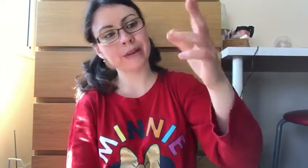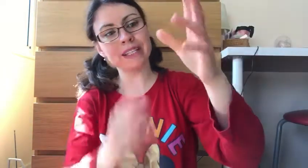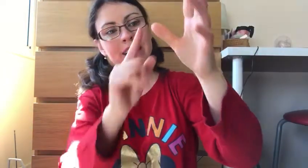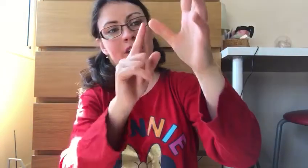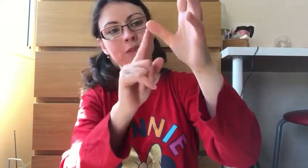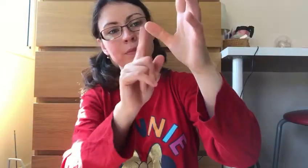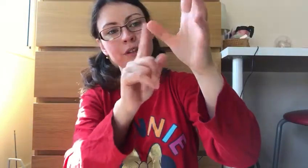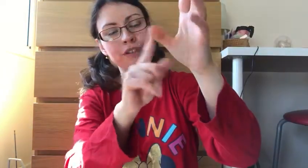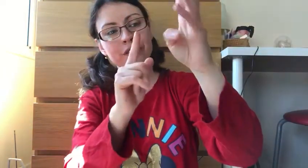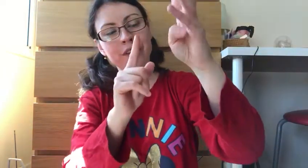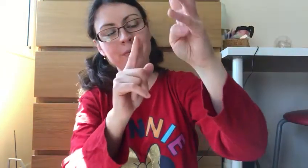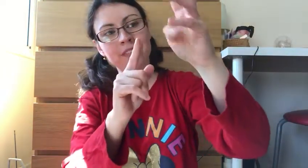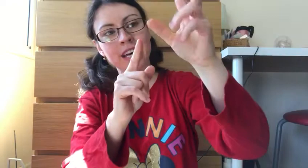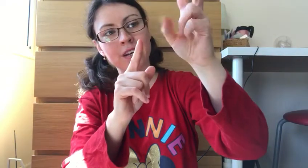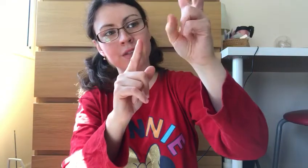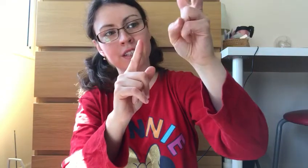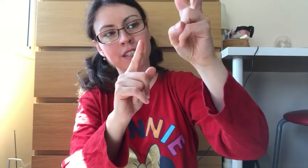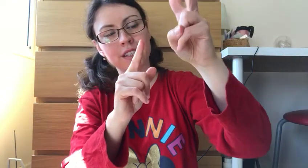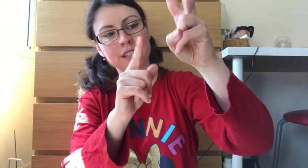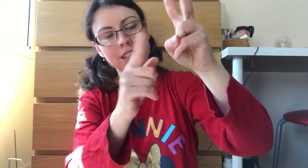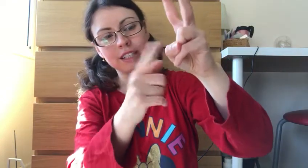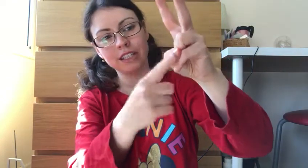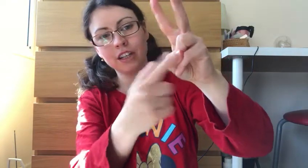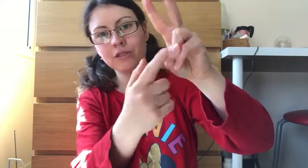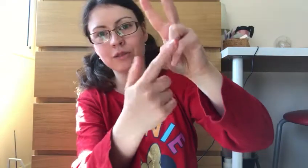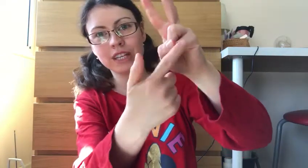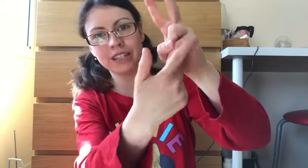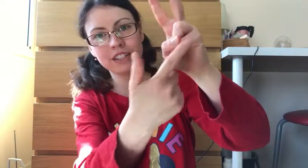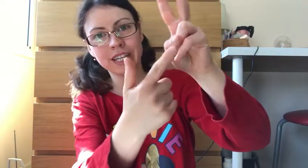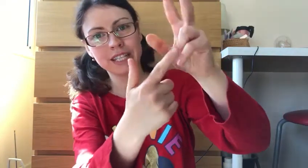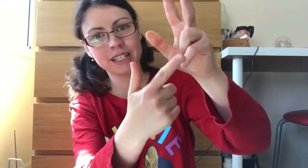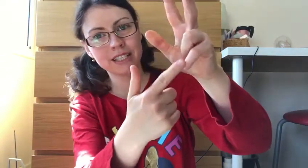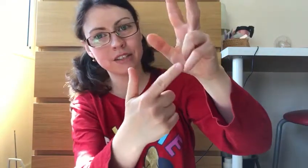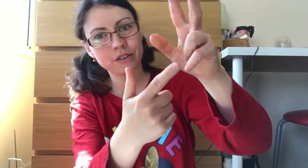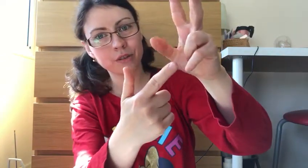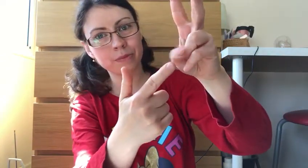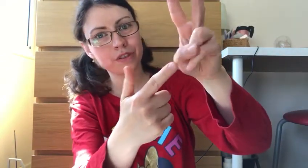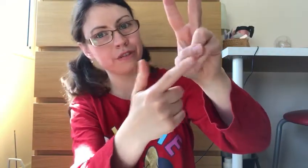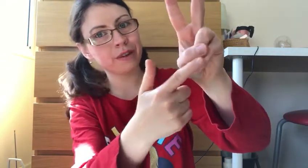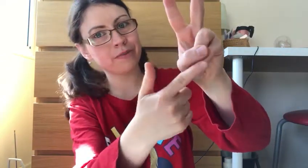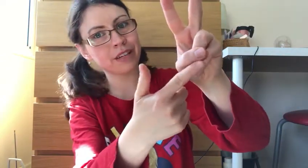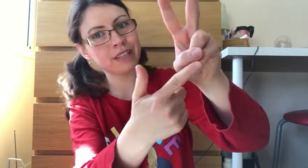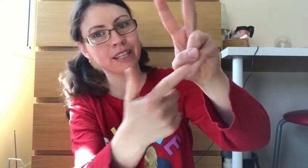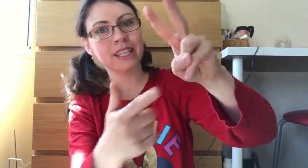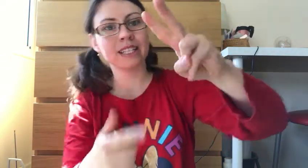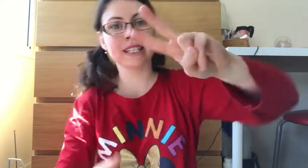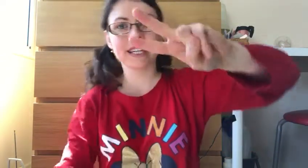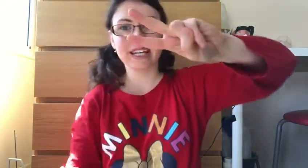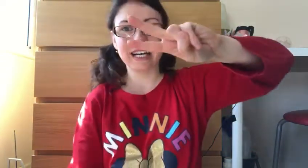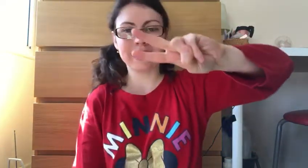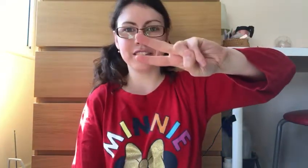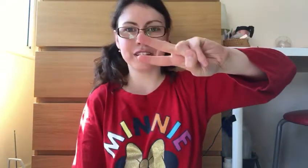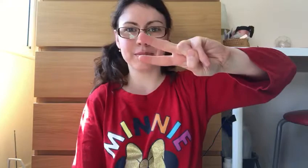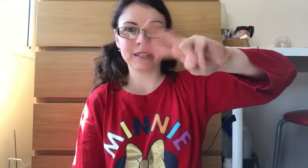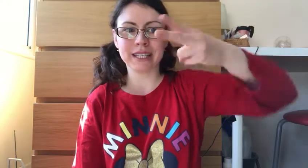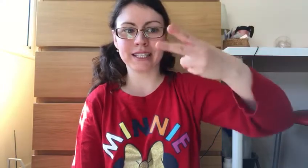basically you'll put your thumb down onto the other hands. So you'll put your thumb down like this and then you can place